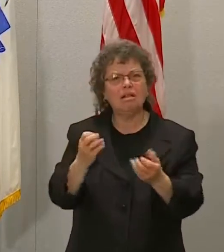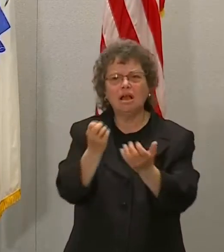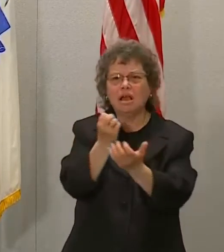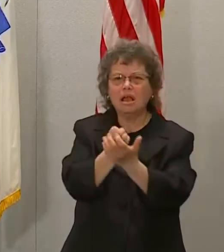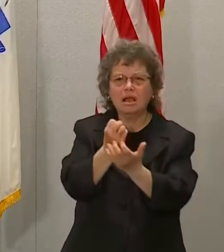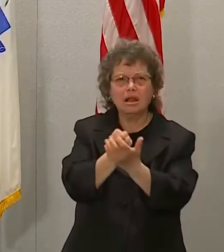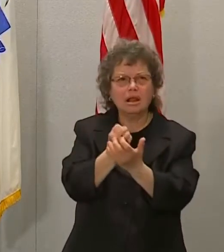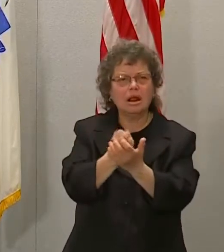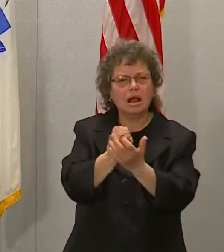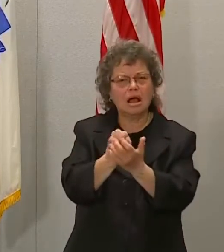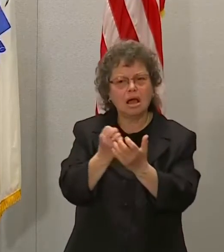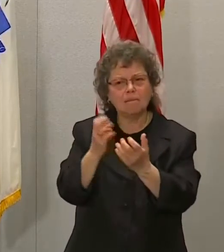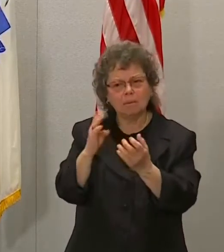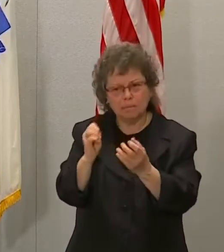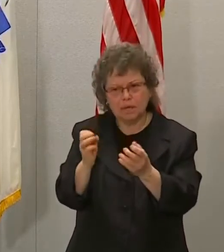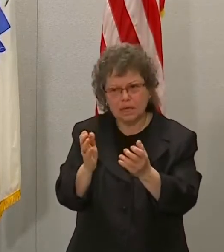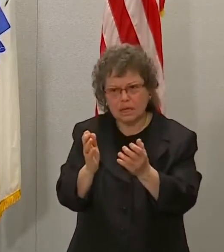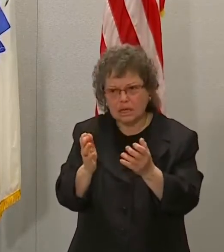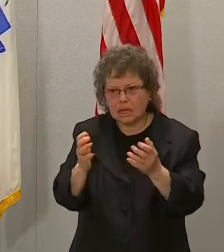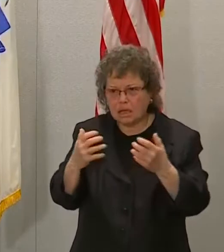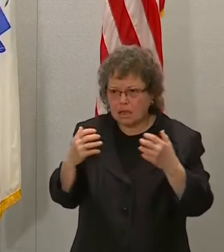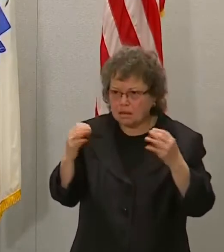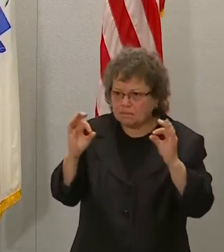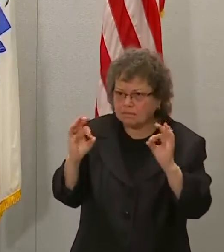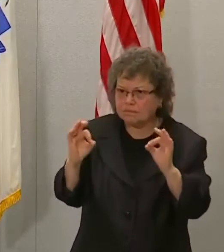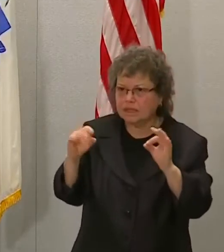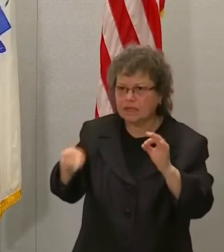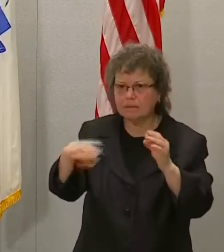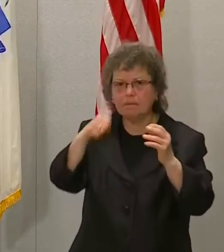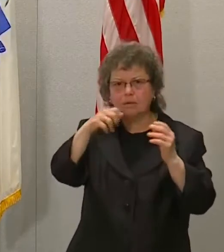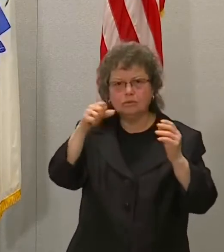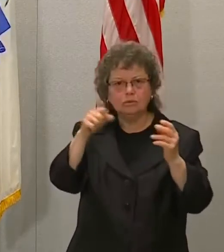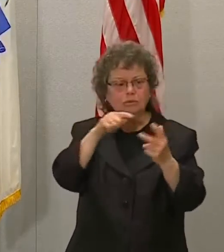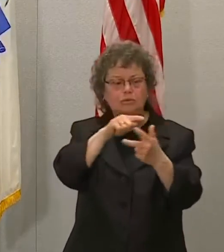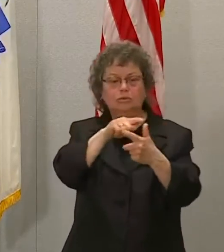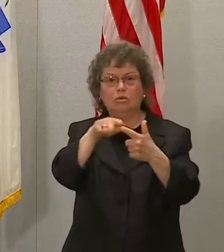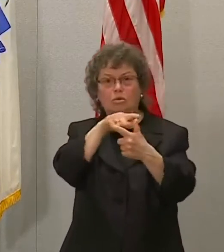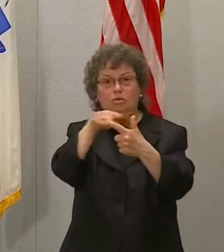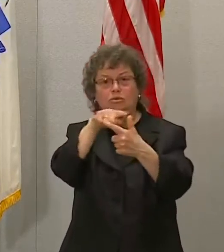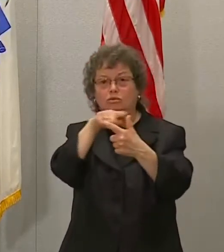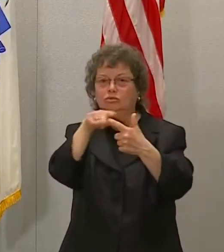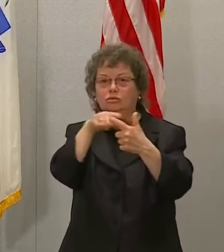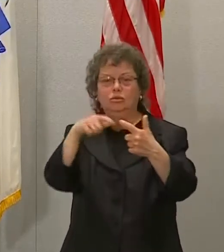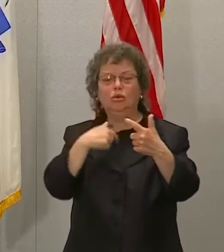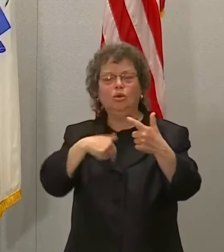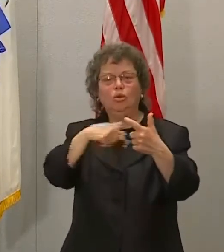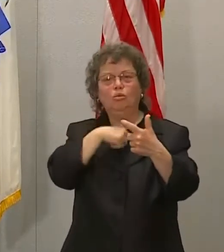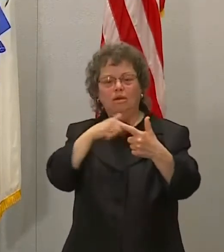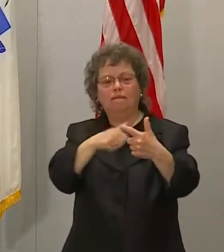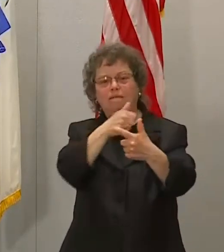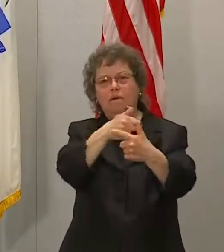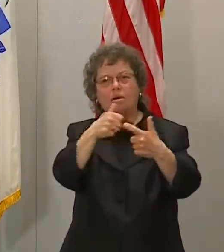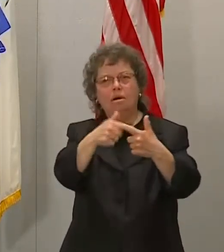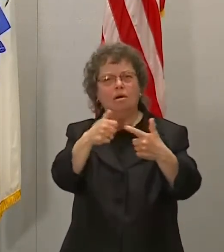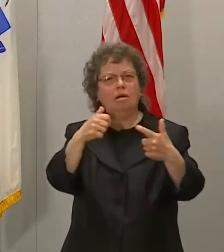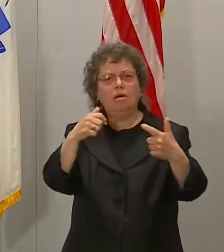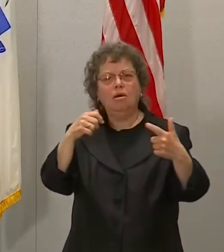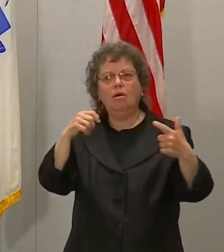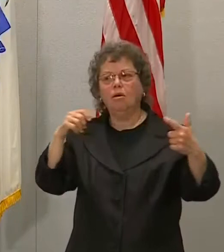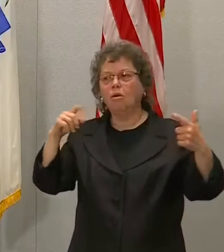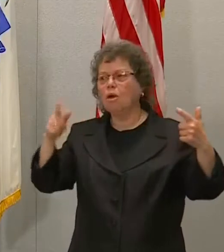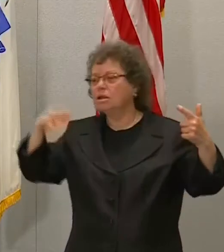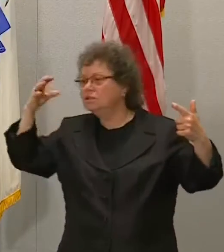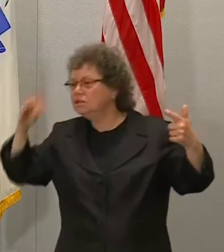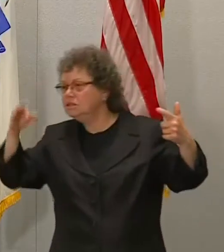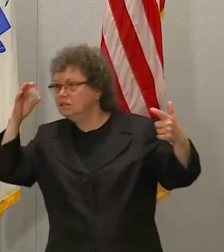people of the Commonwealth. And those two things are the way we practice almost every decision we